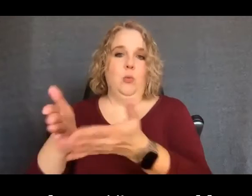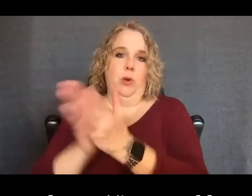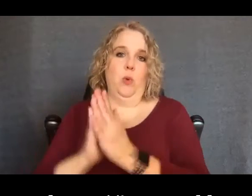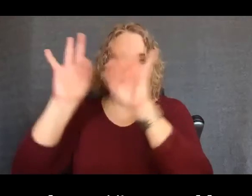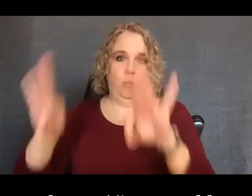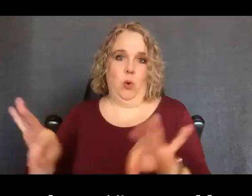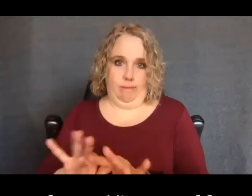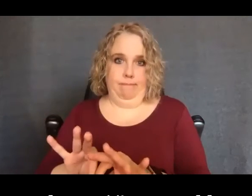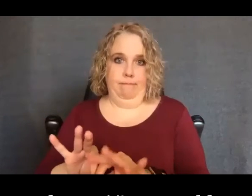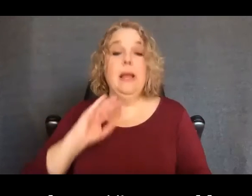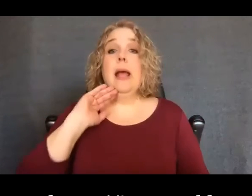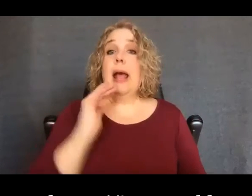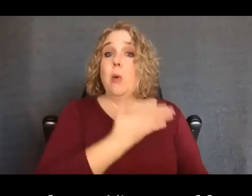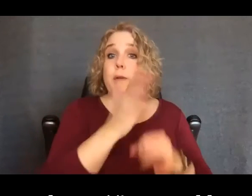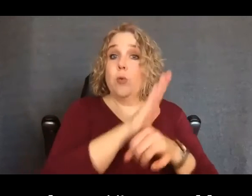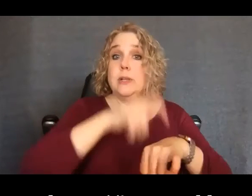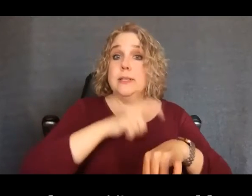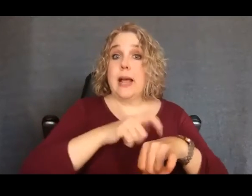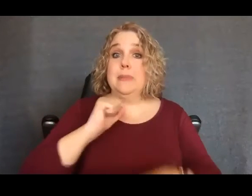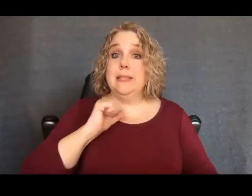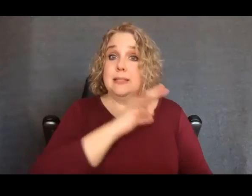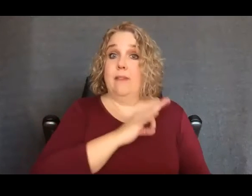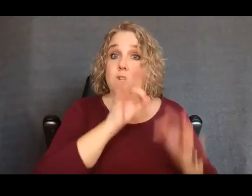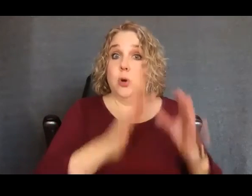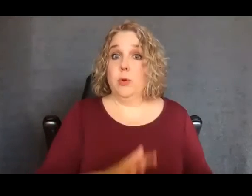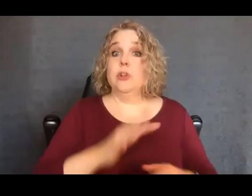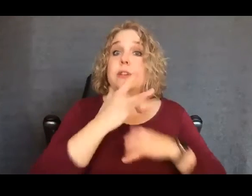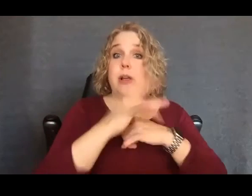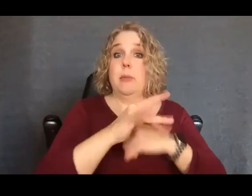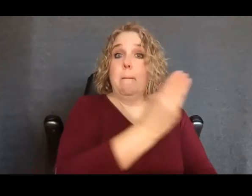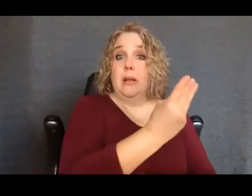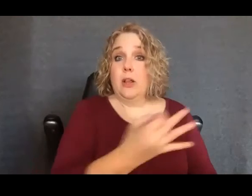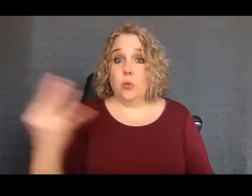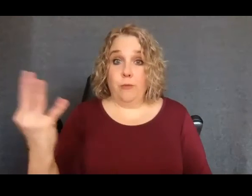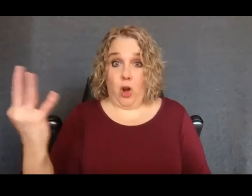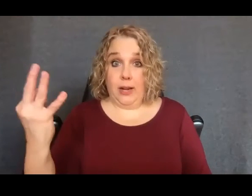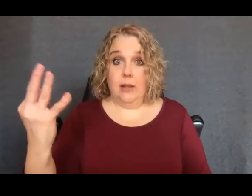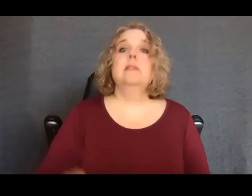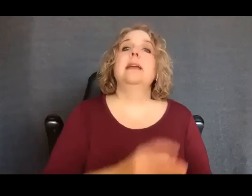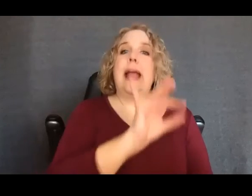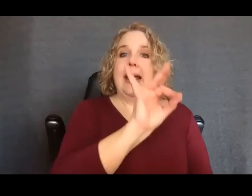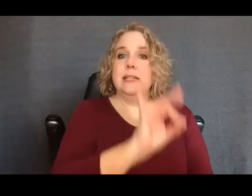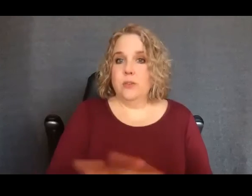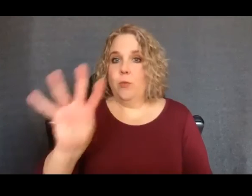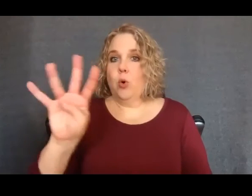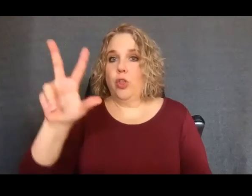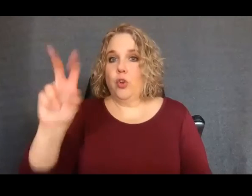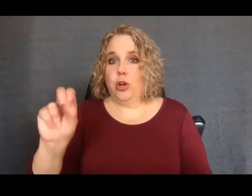Our full-time staff interpreters are available Monday through Friday, 8 to 4.30. However, you may need an interpreter